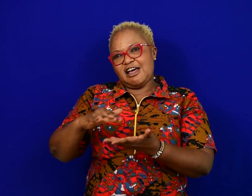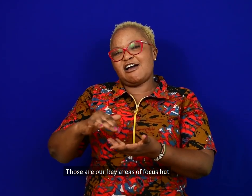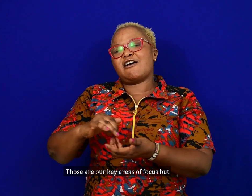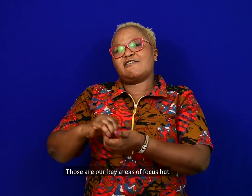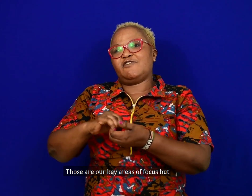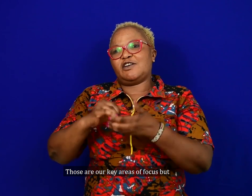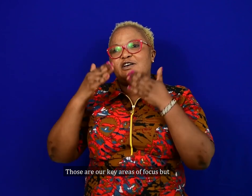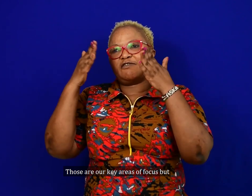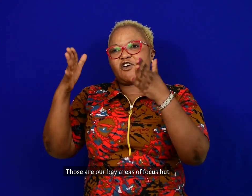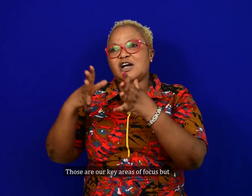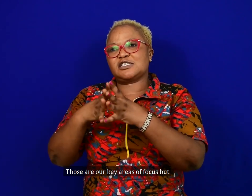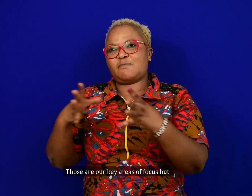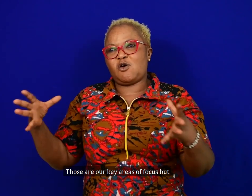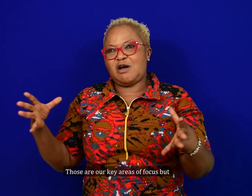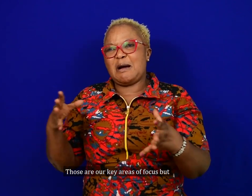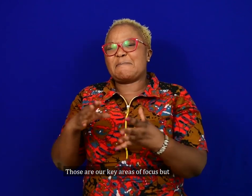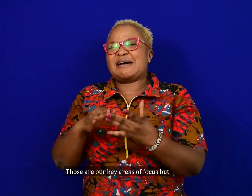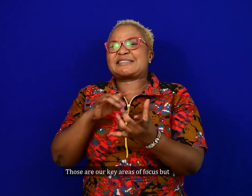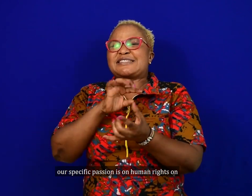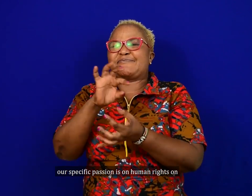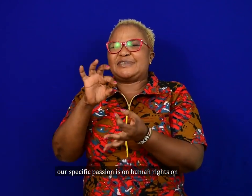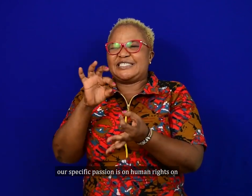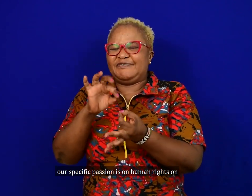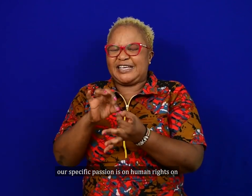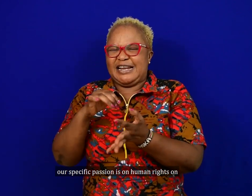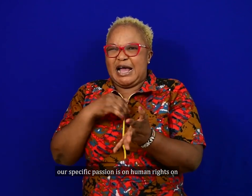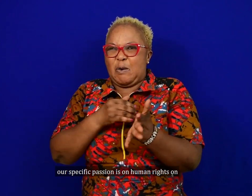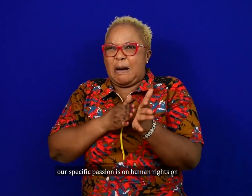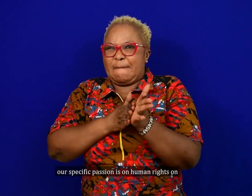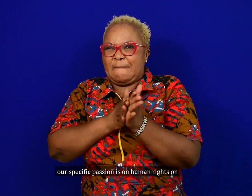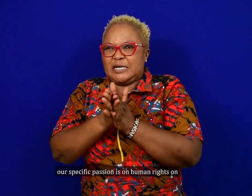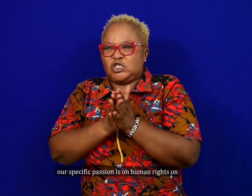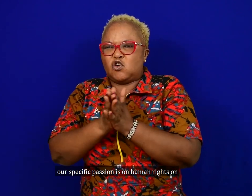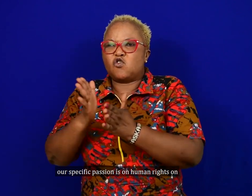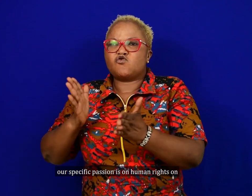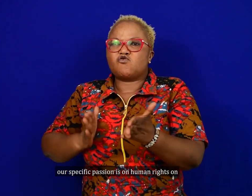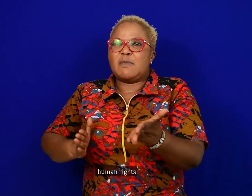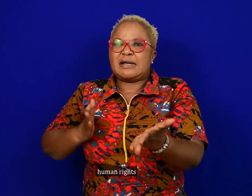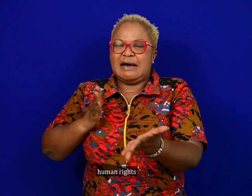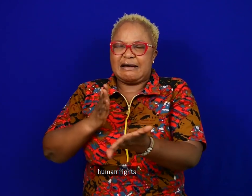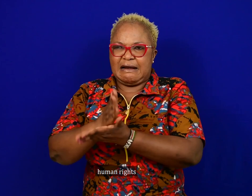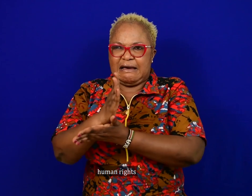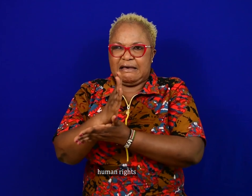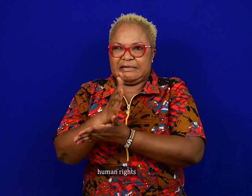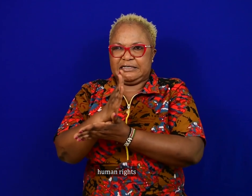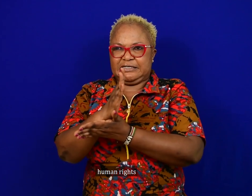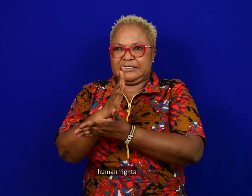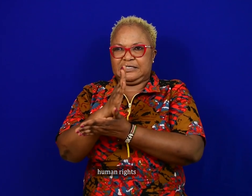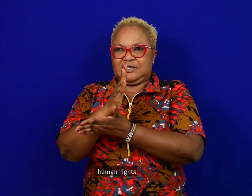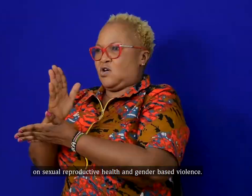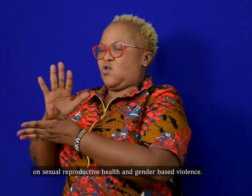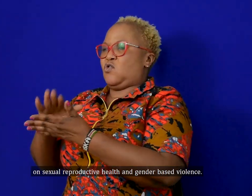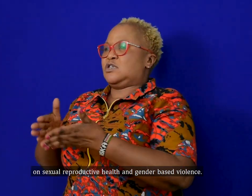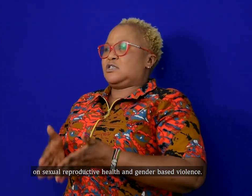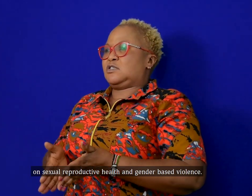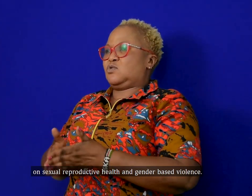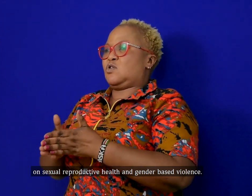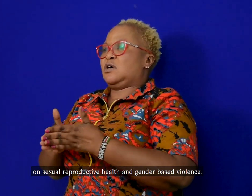Those are our key areas of focus, but our specific passion is on human rights, on sexual reproductive